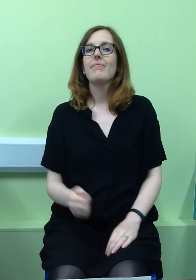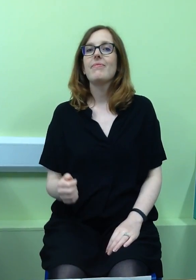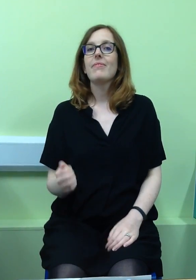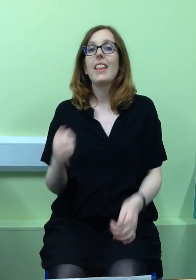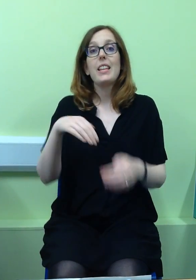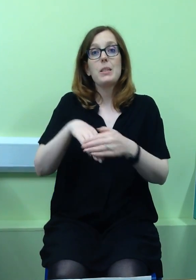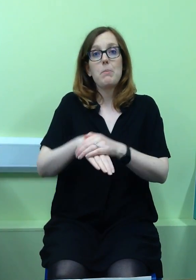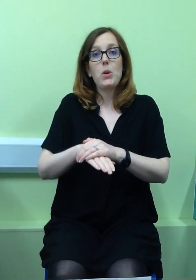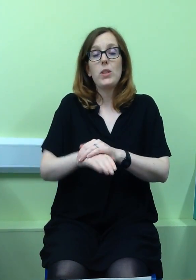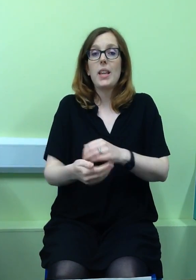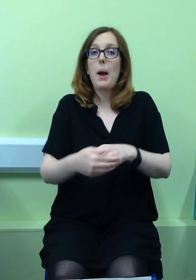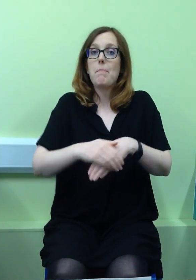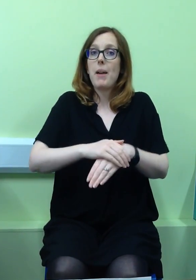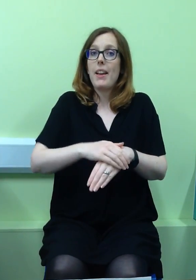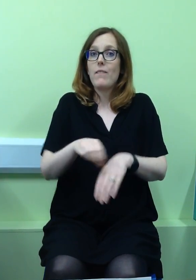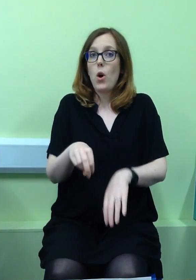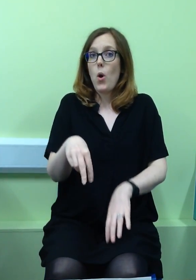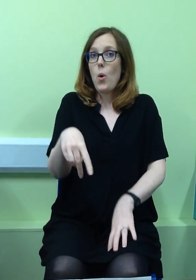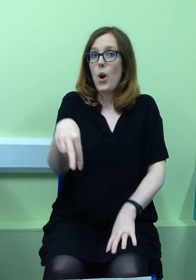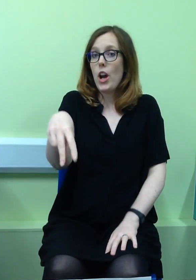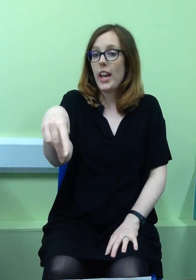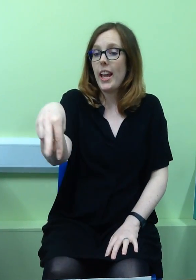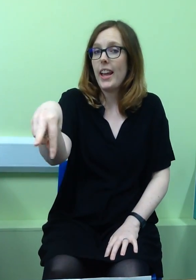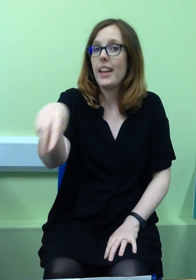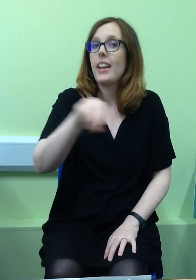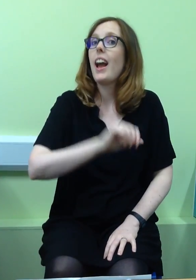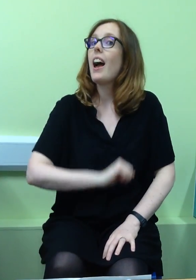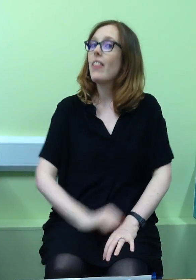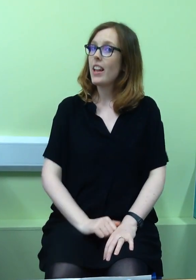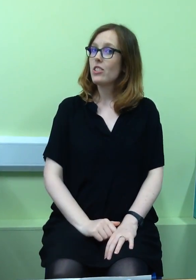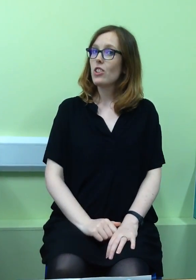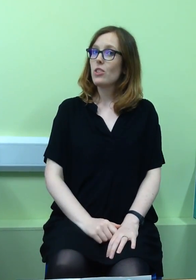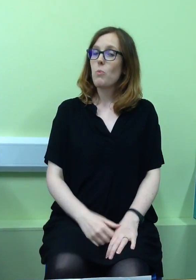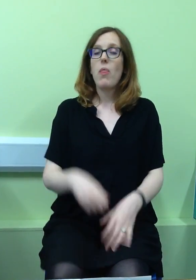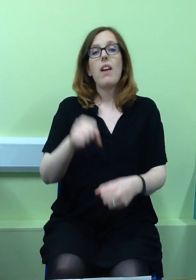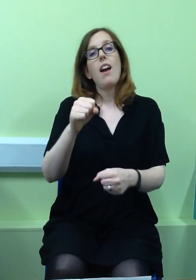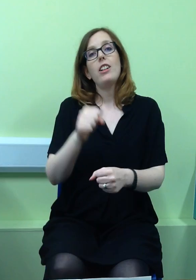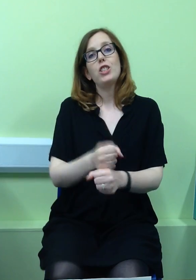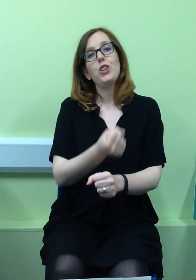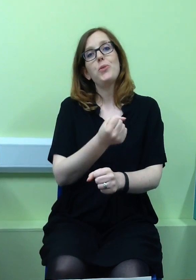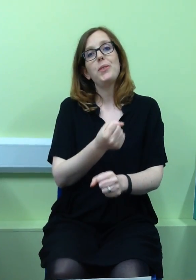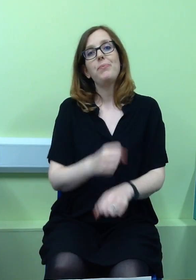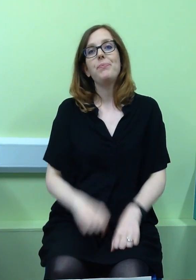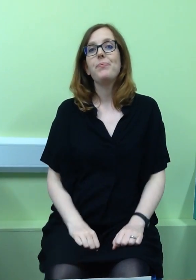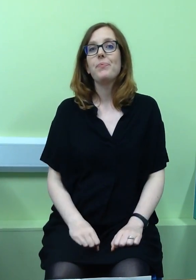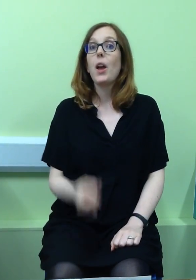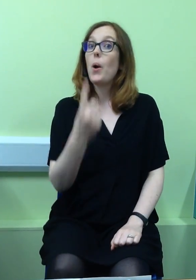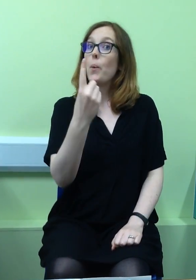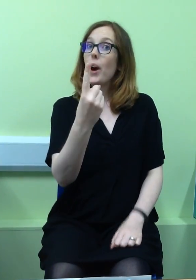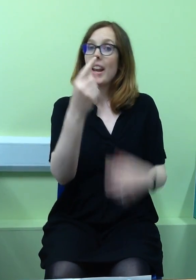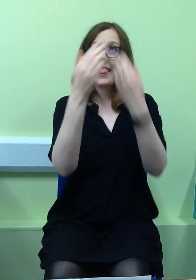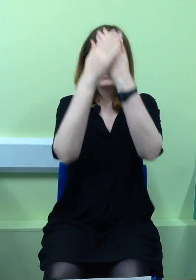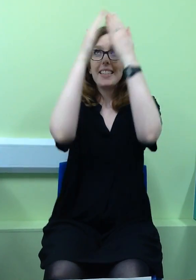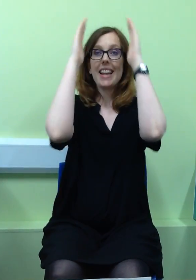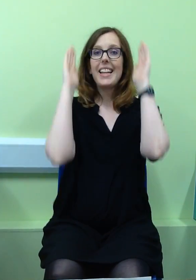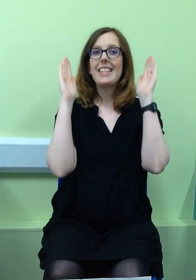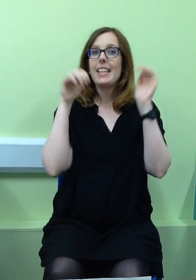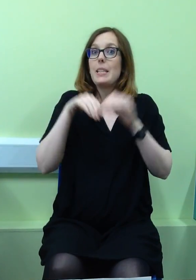These boots are made for walking, and that's just what they'll do. One of these days these